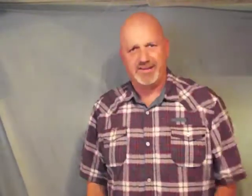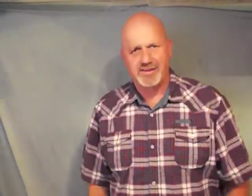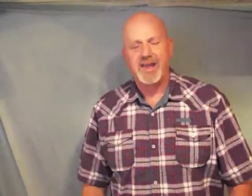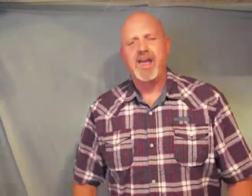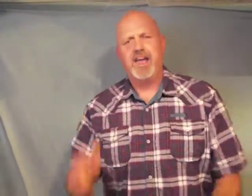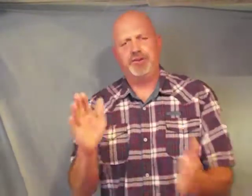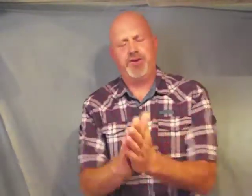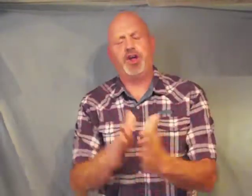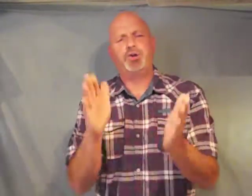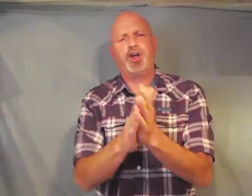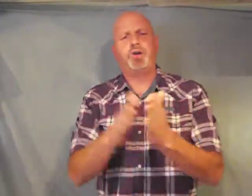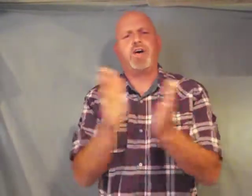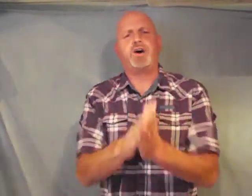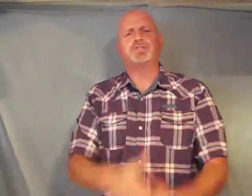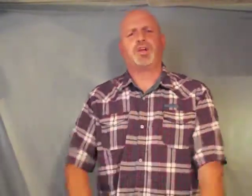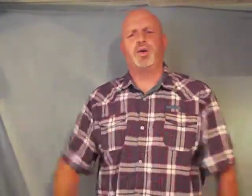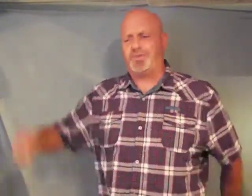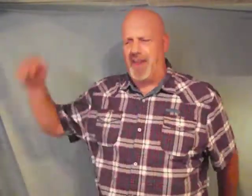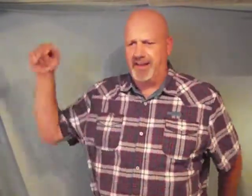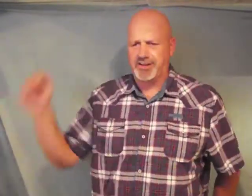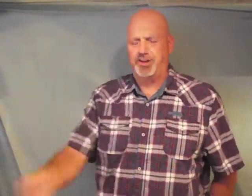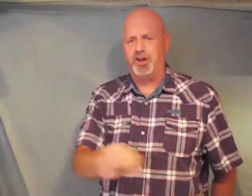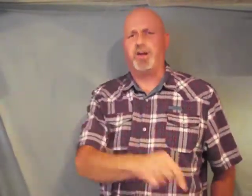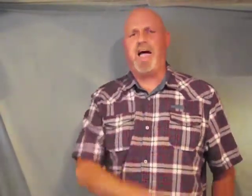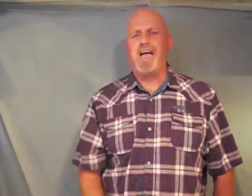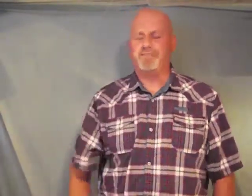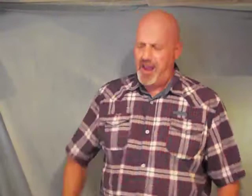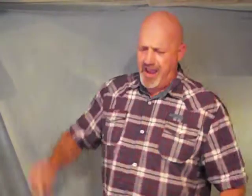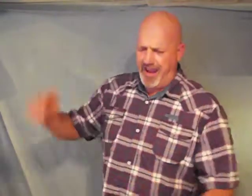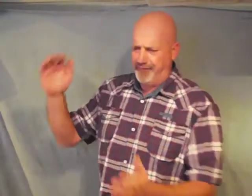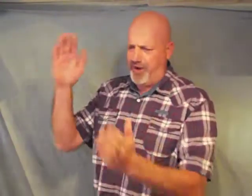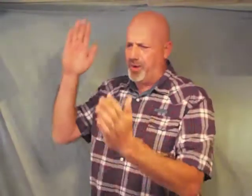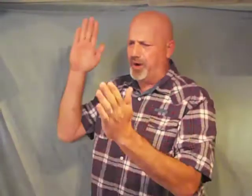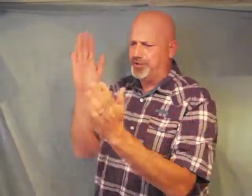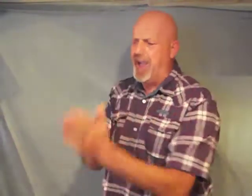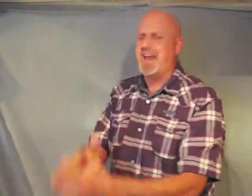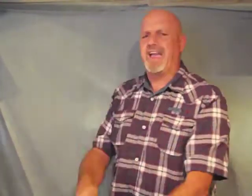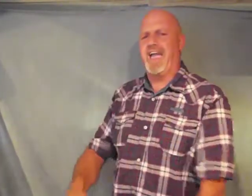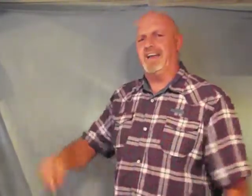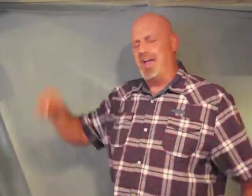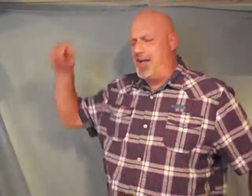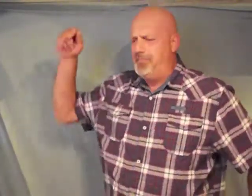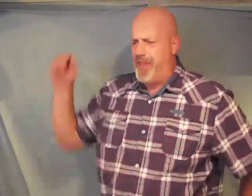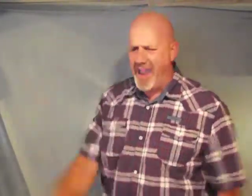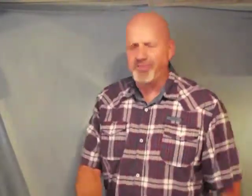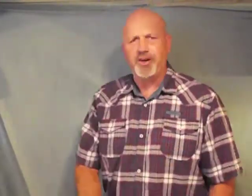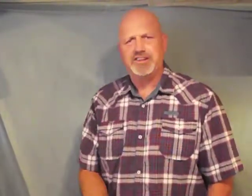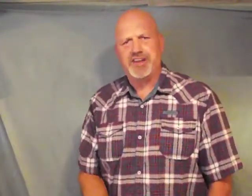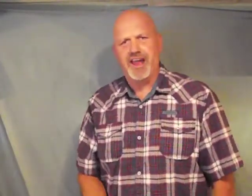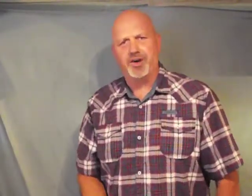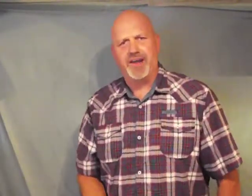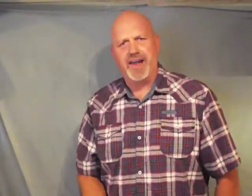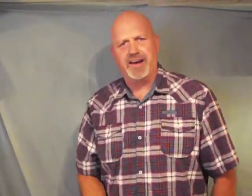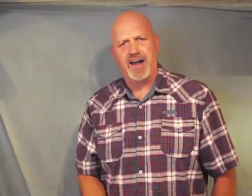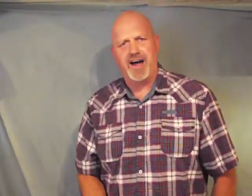if you do those two things in your life if you will dedicate every single day to God